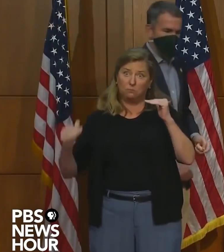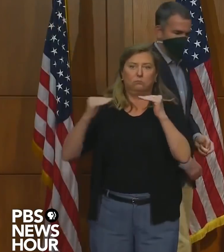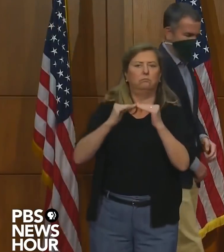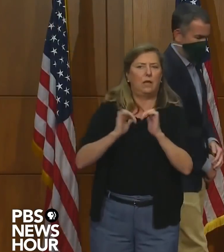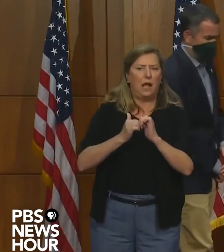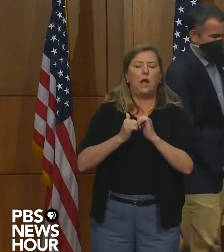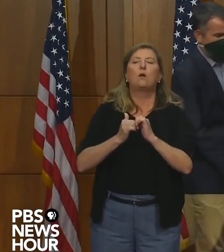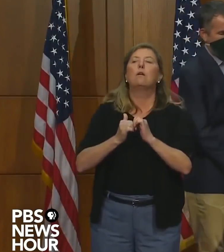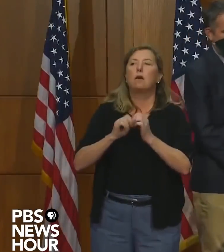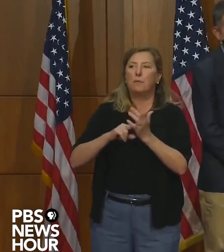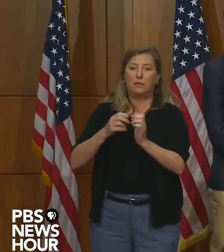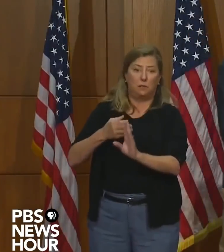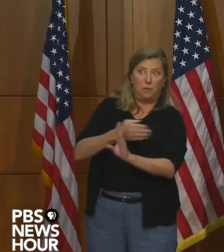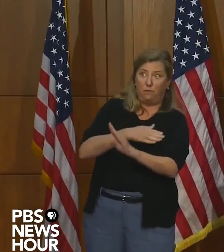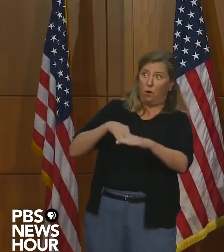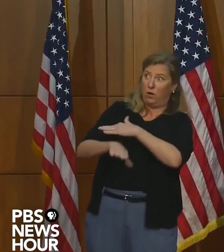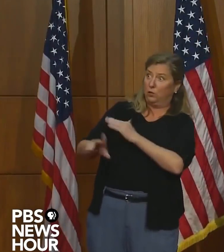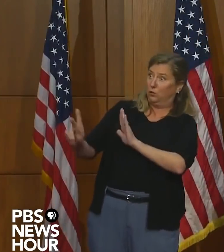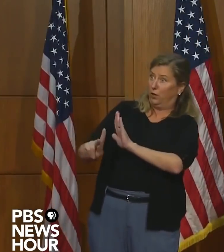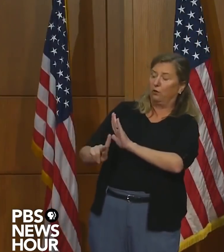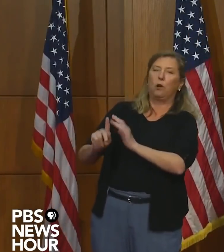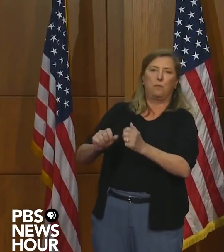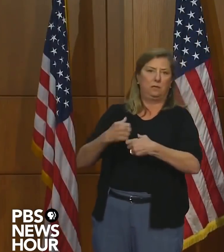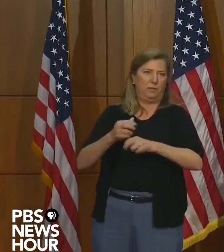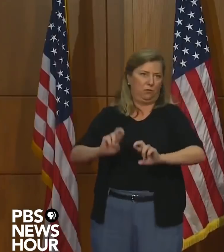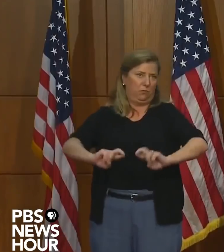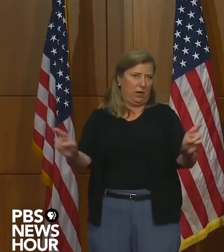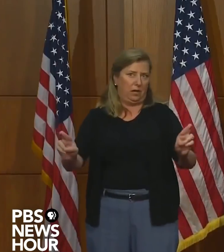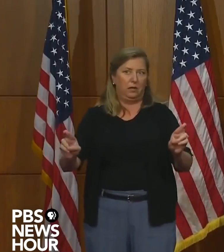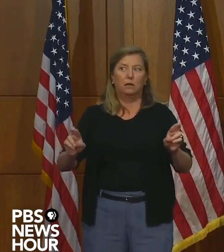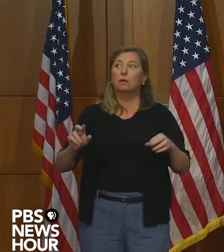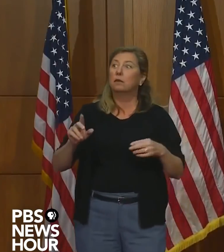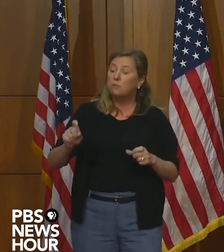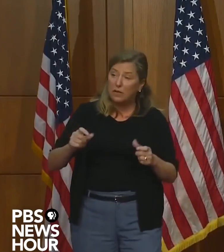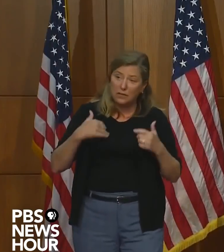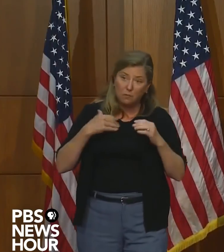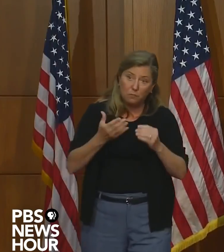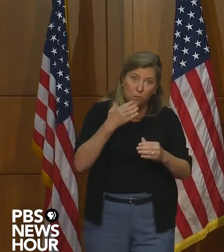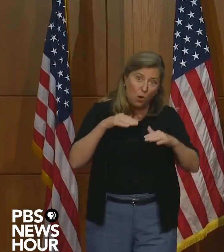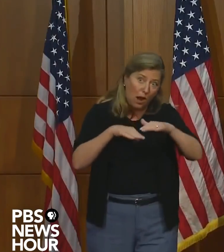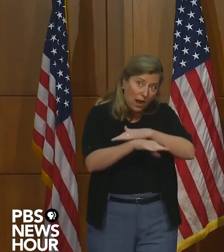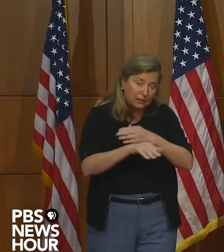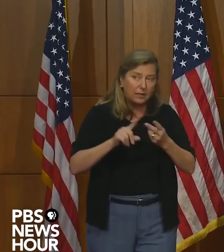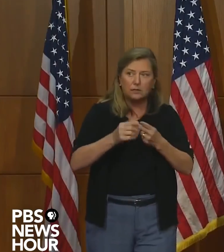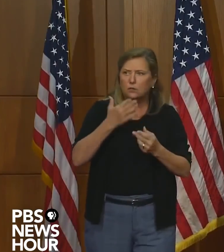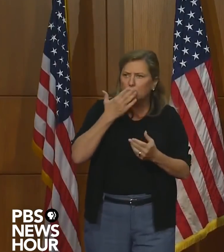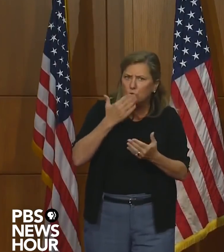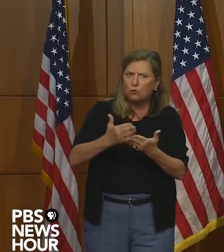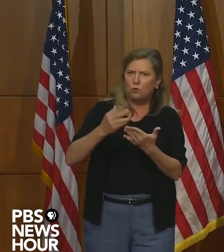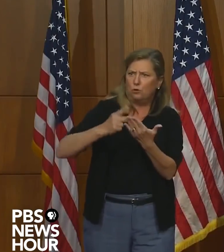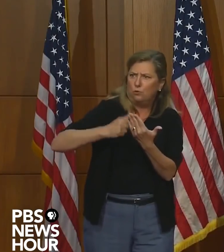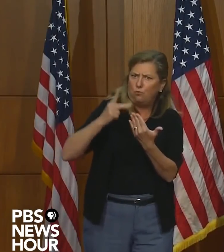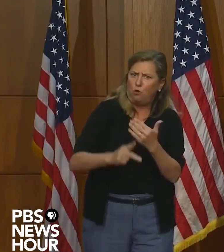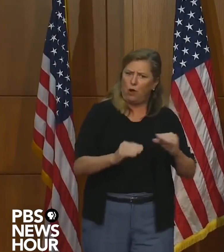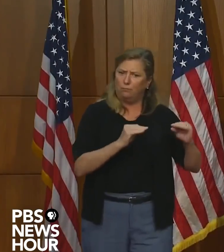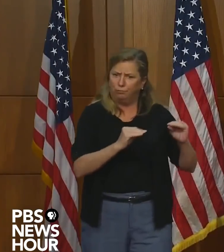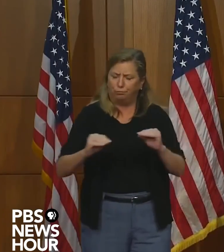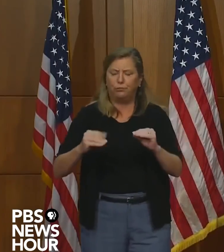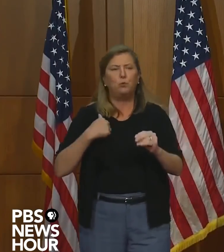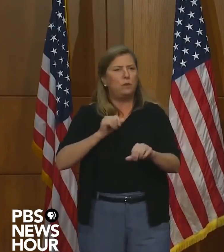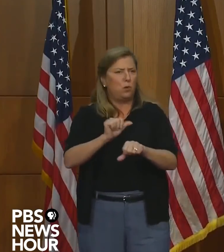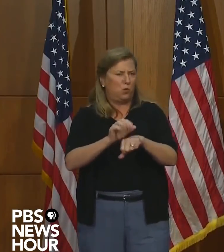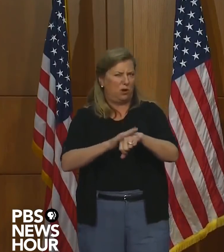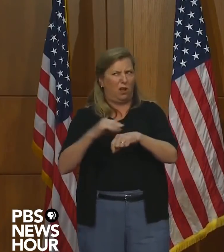to have to do more work in the space of early childhood, more access, higher quality programs. And we've been working on that for some time. Um,